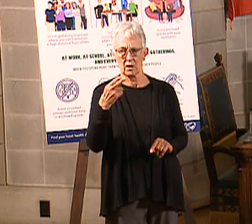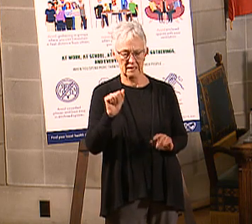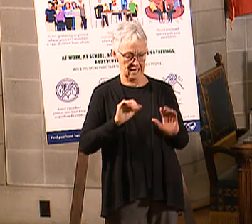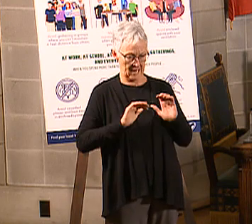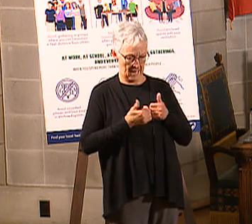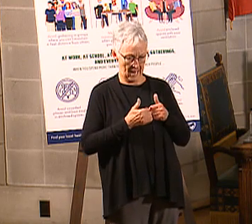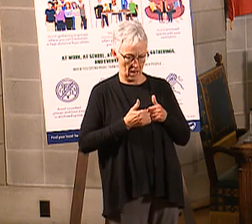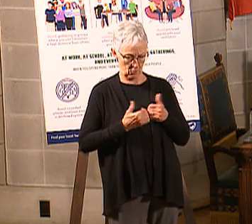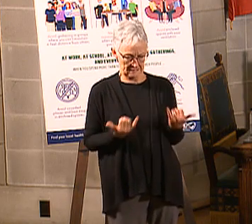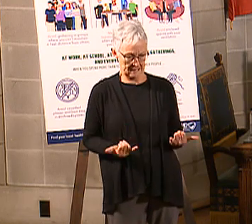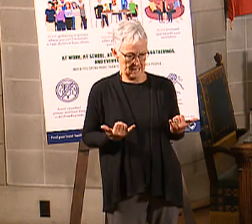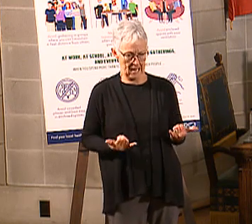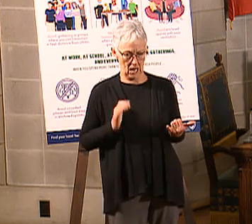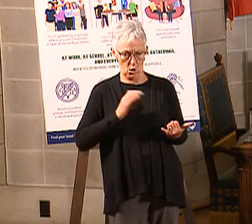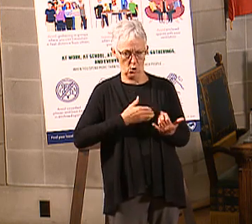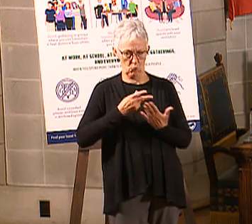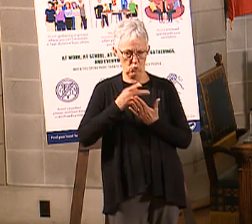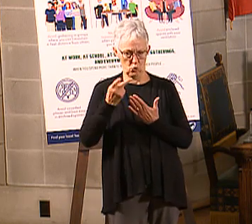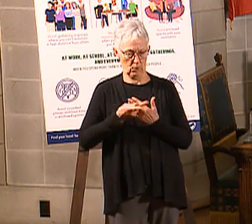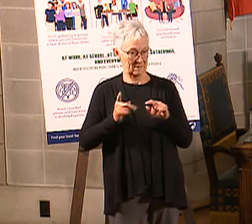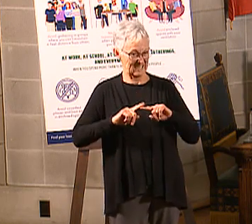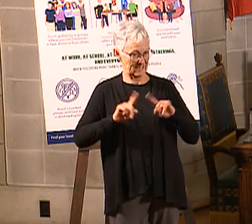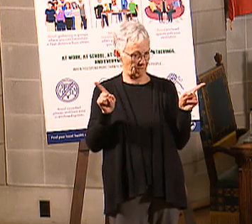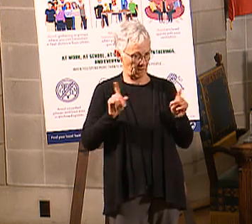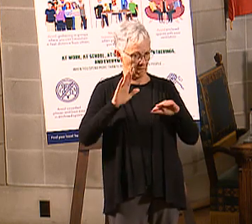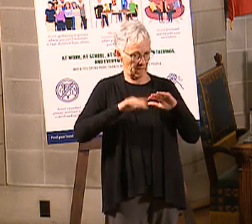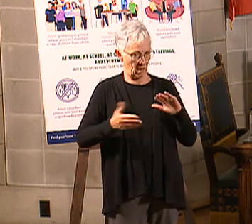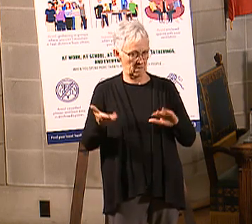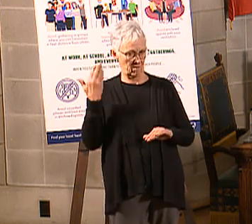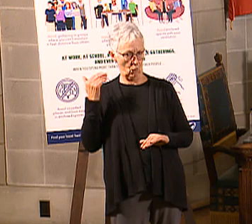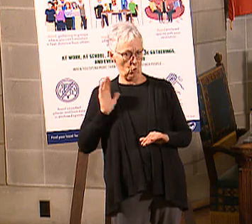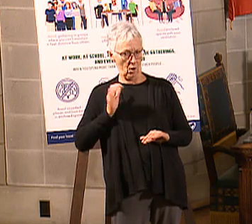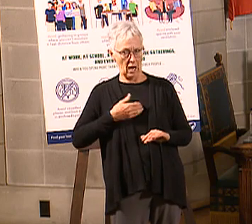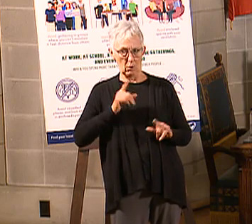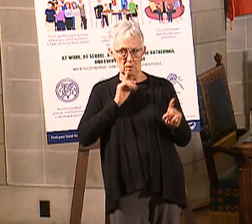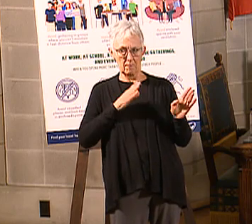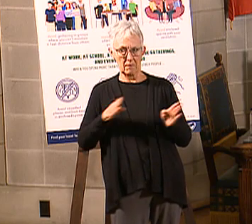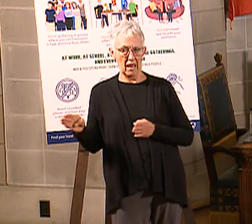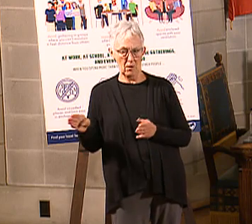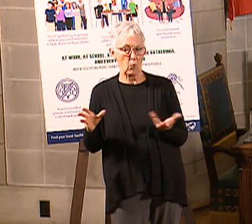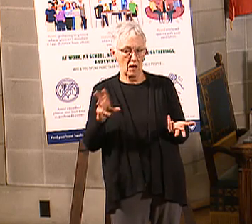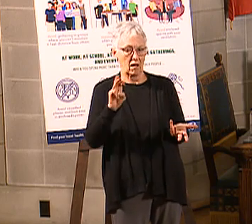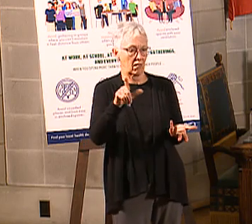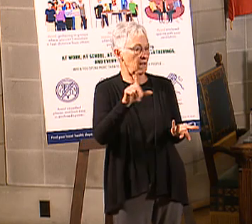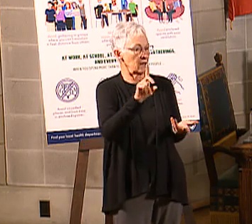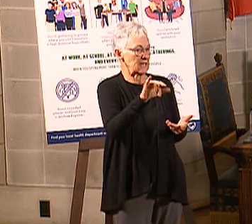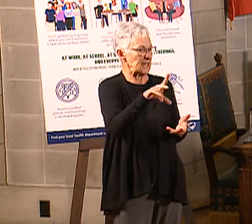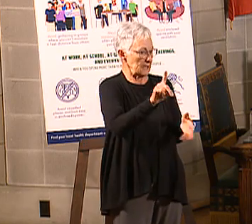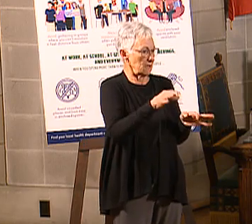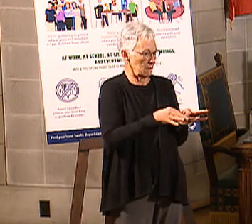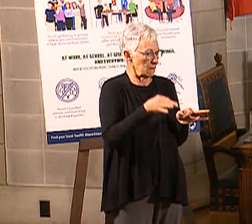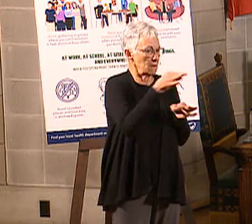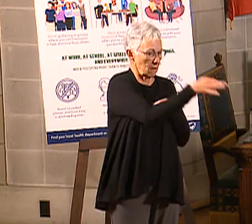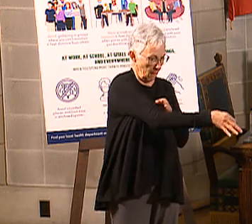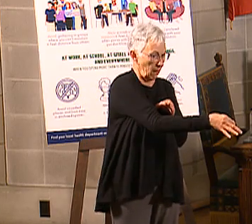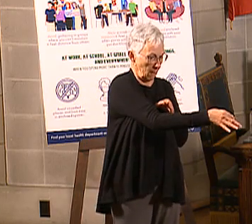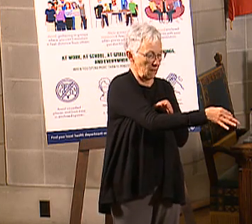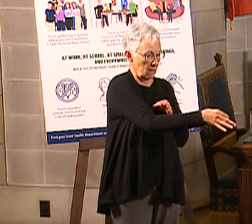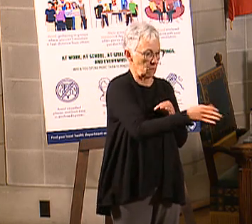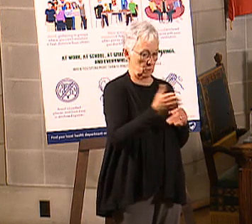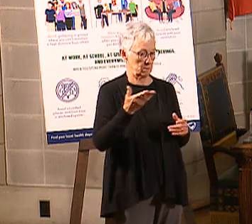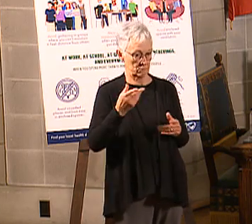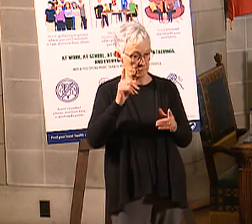And again, it's obviously being delayed. We had hoped to roll this all out October 1st with the enrollment period beginning August 1st and with the